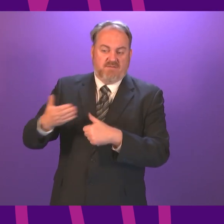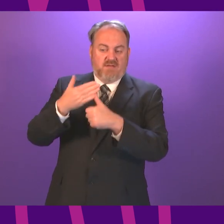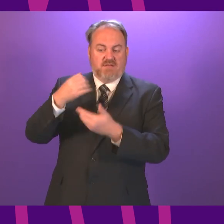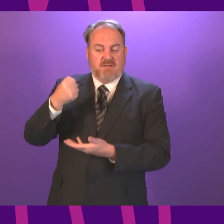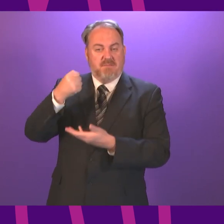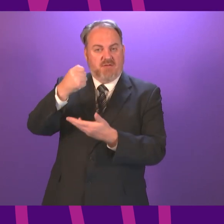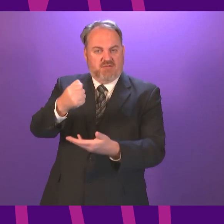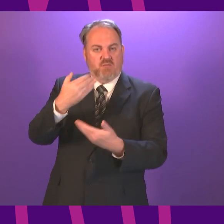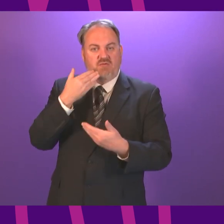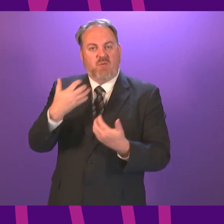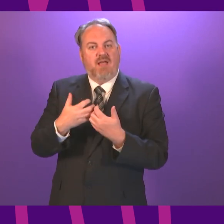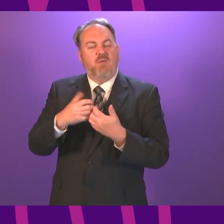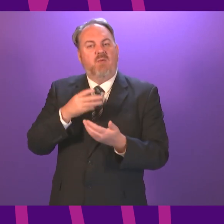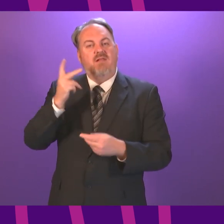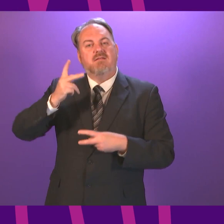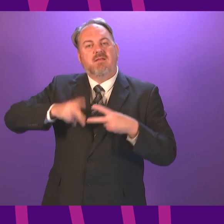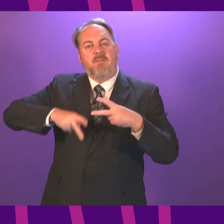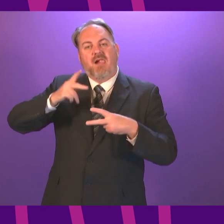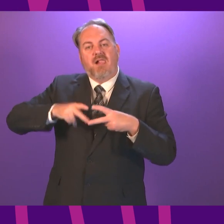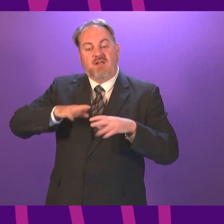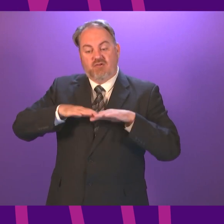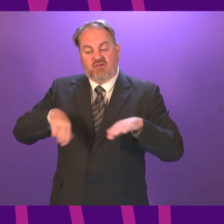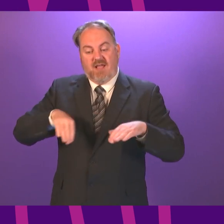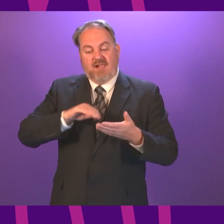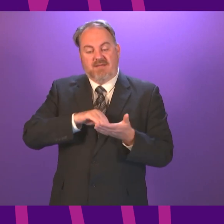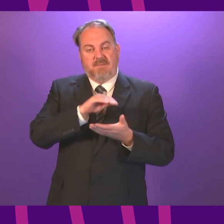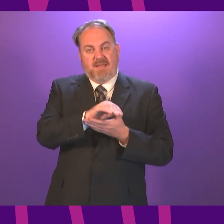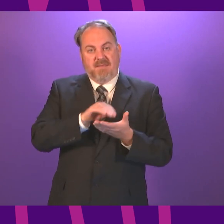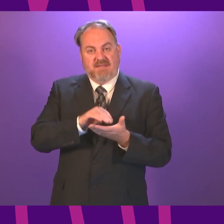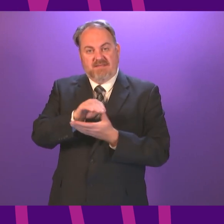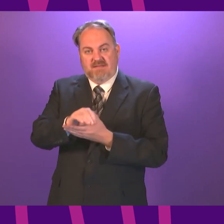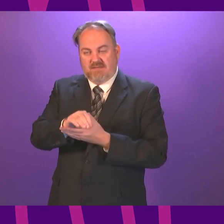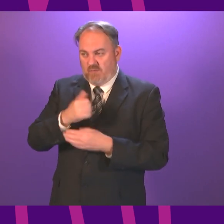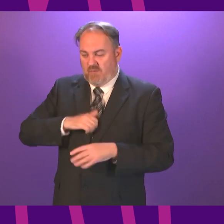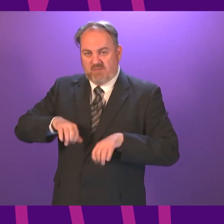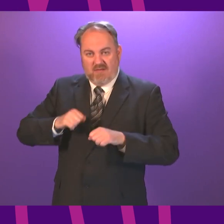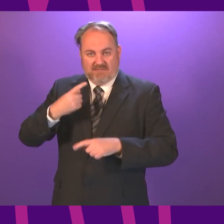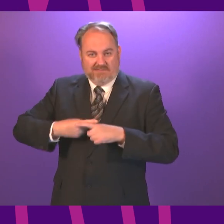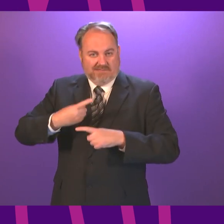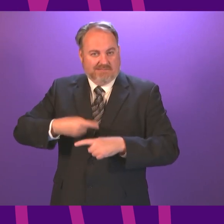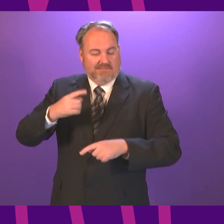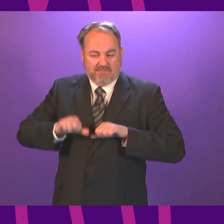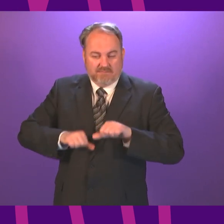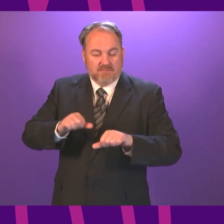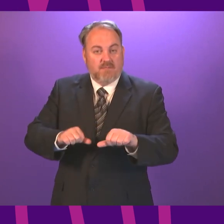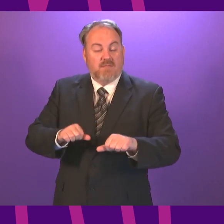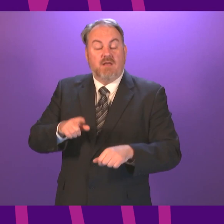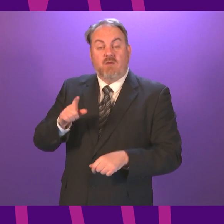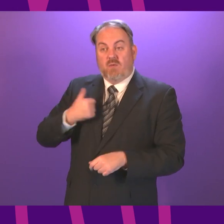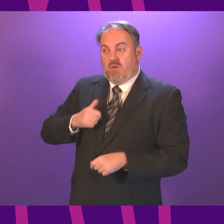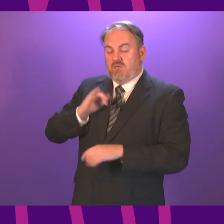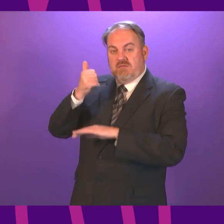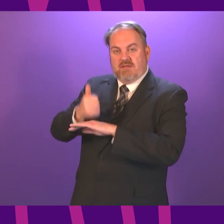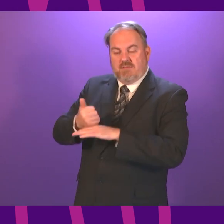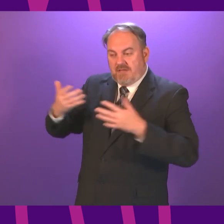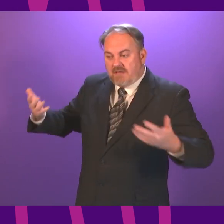with the doubling of the child payments something we all want to do as quickly as possible On cancer remobilisation the work to remobilise our